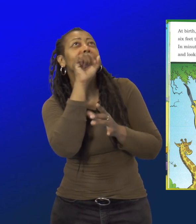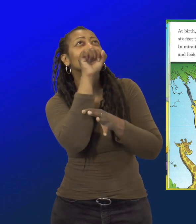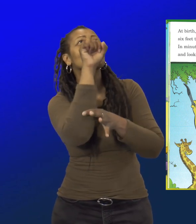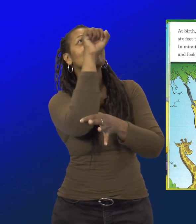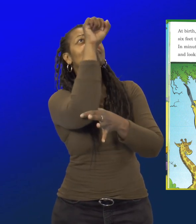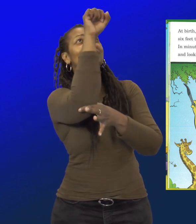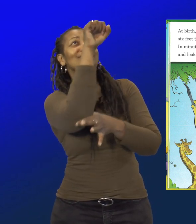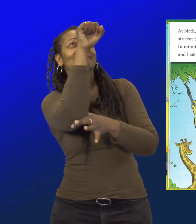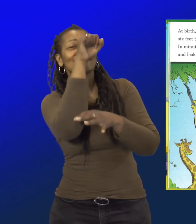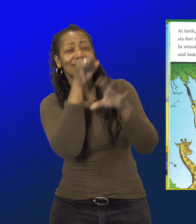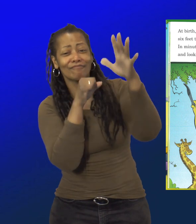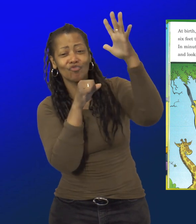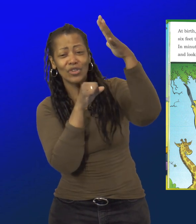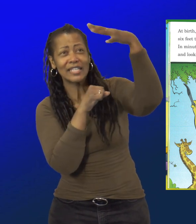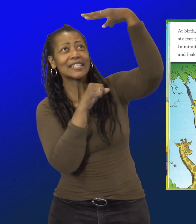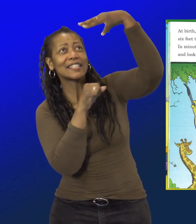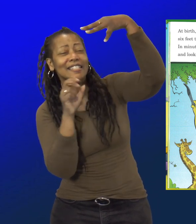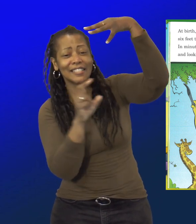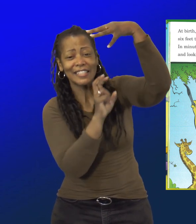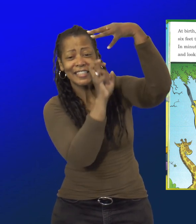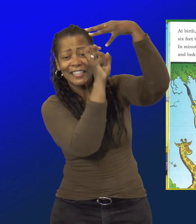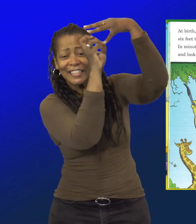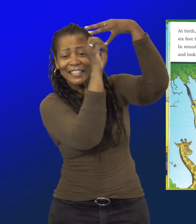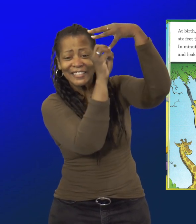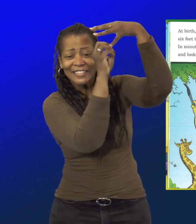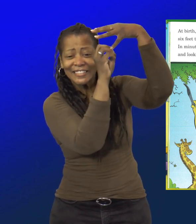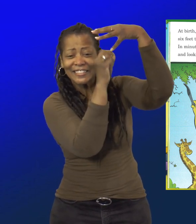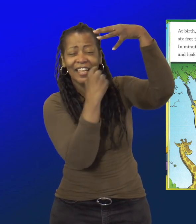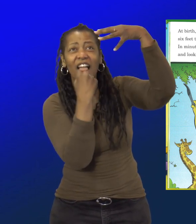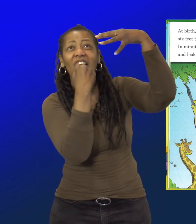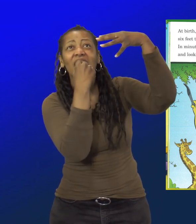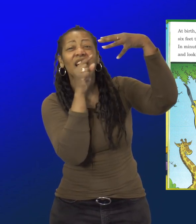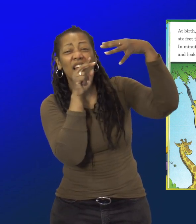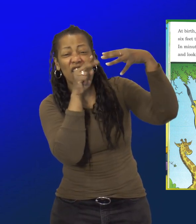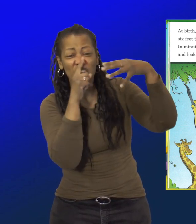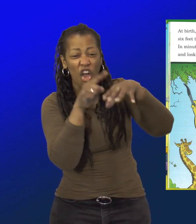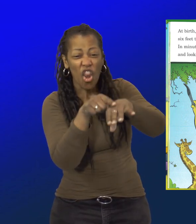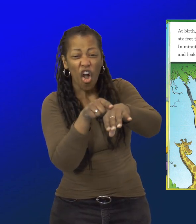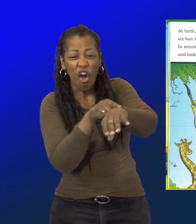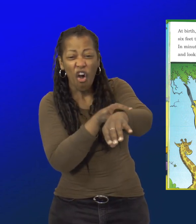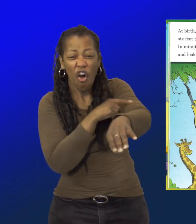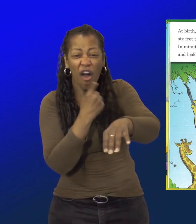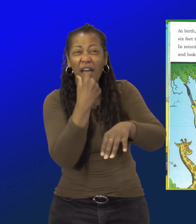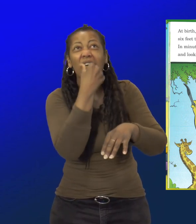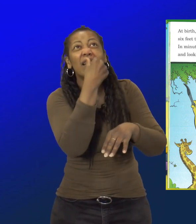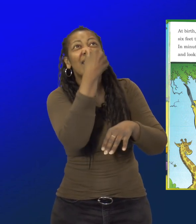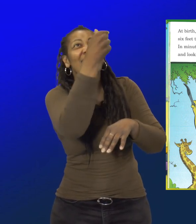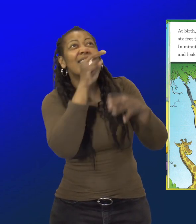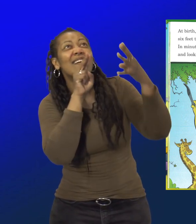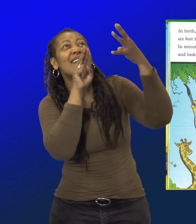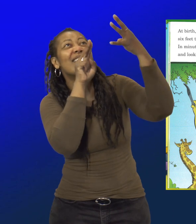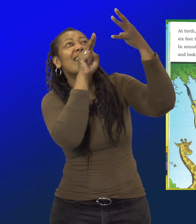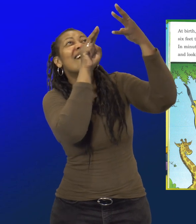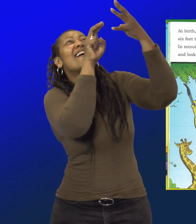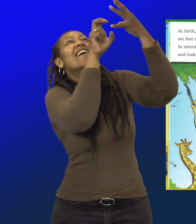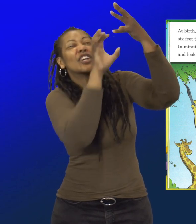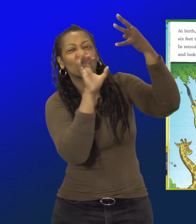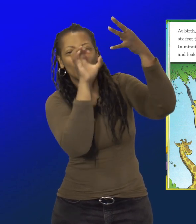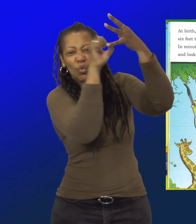in an acacia tree. Her 18-inch tongue and her tough,